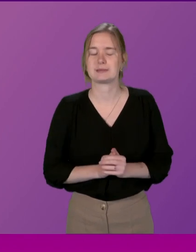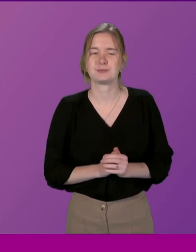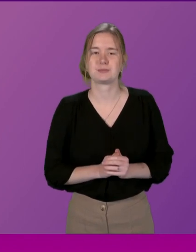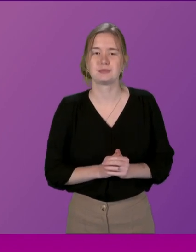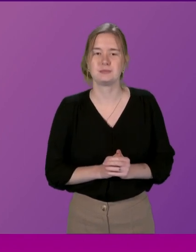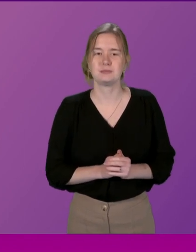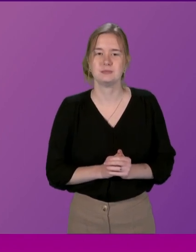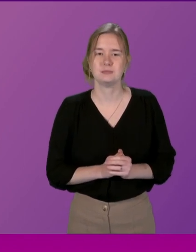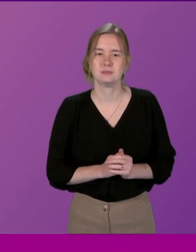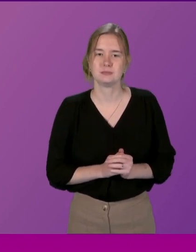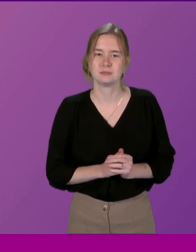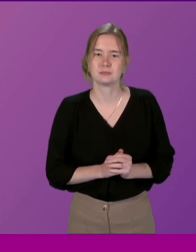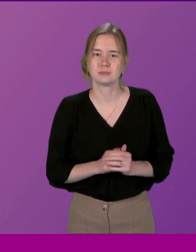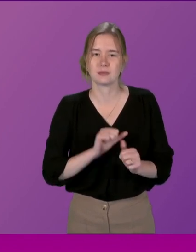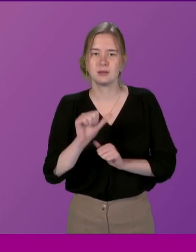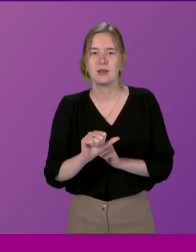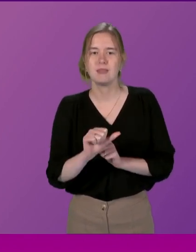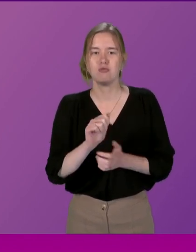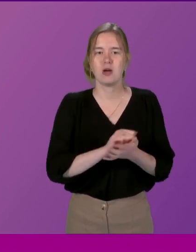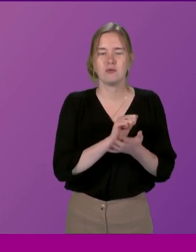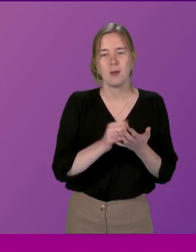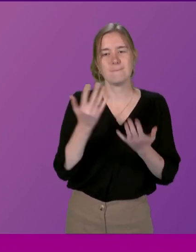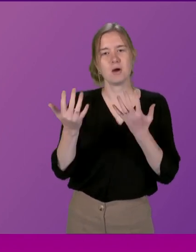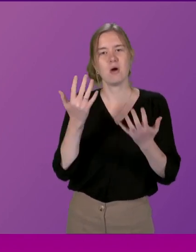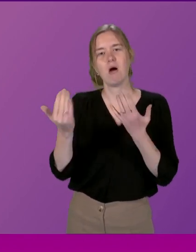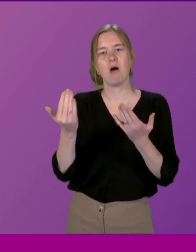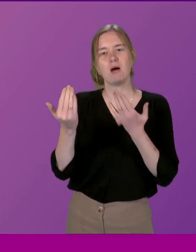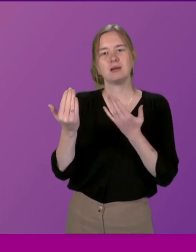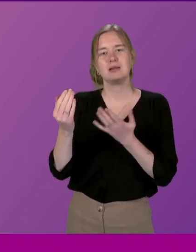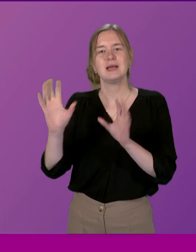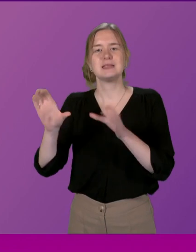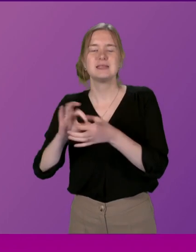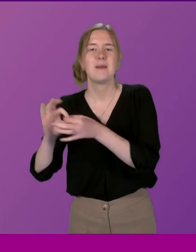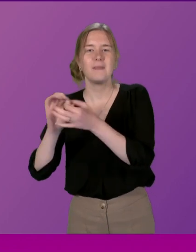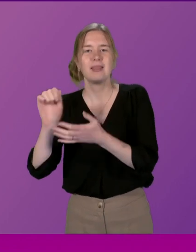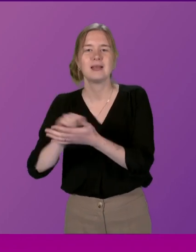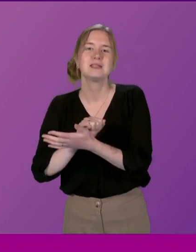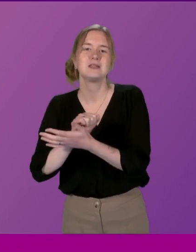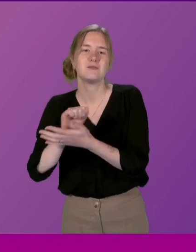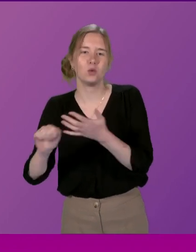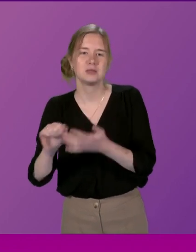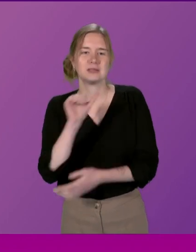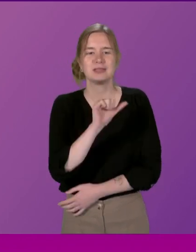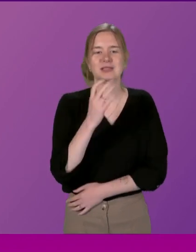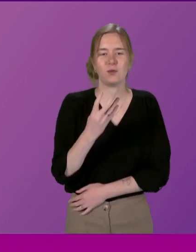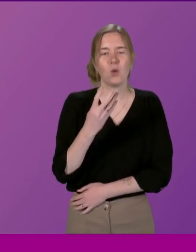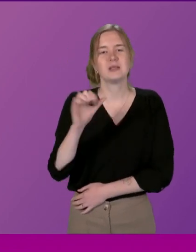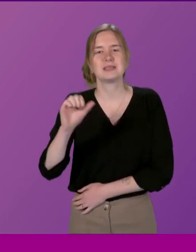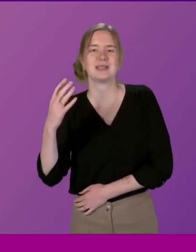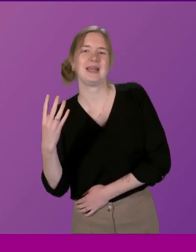the outcome of the referendum virtually mirrored the Assembly's vote With the results of 66% and 64% representative